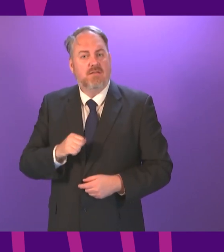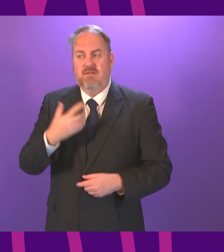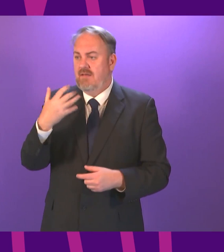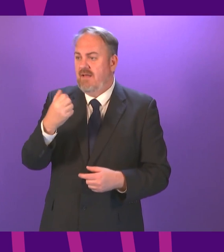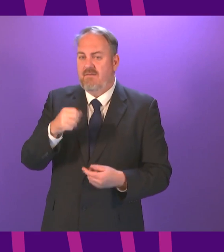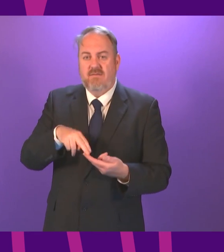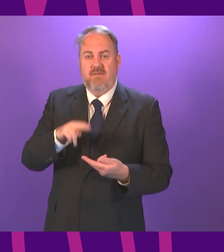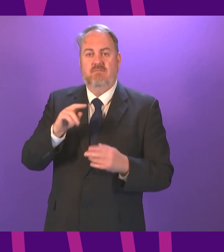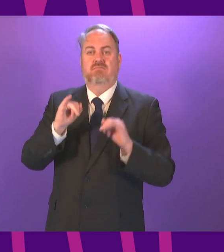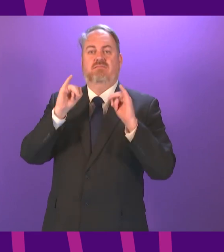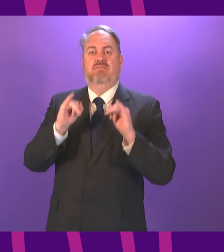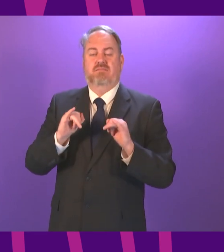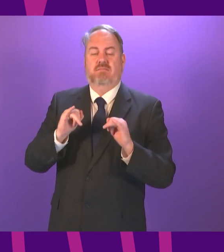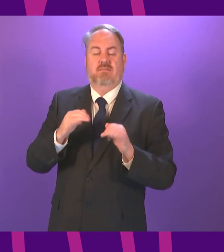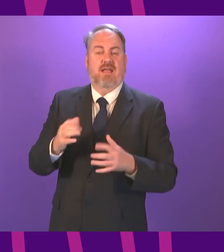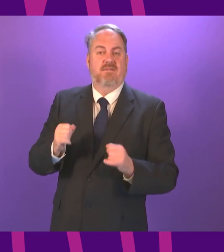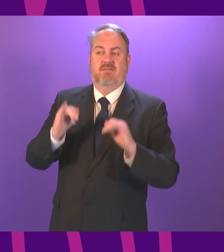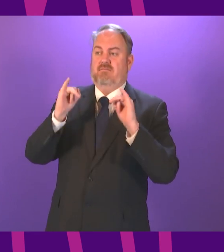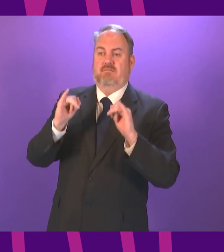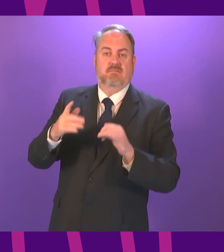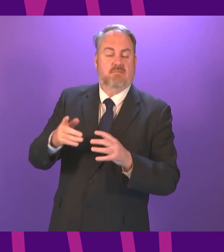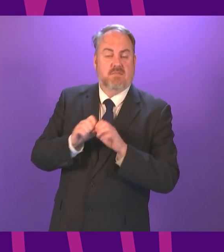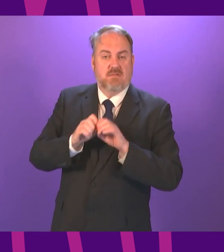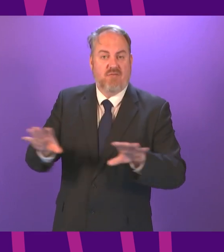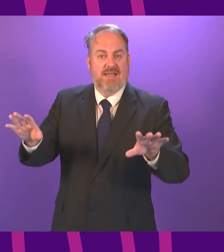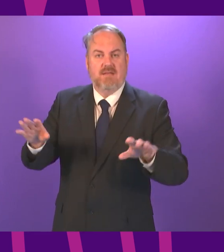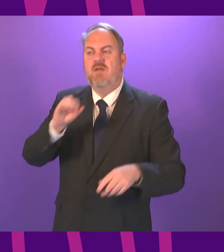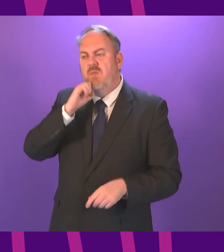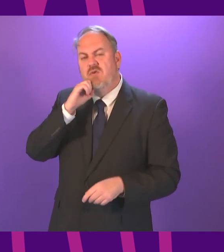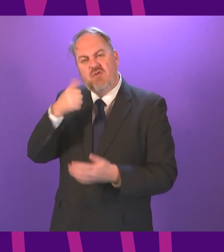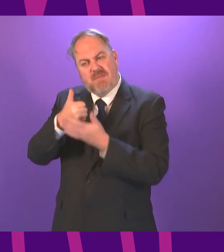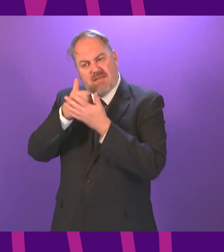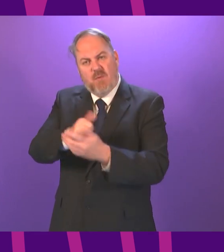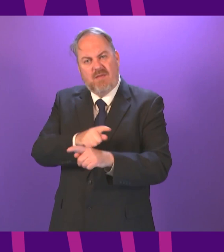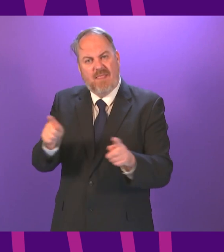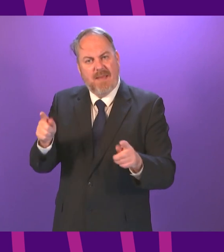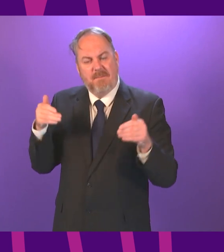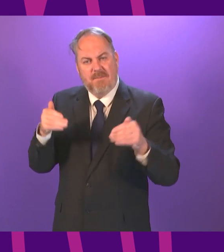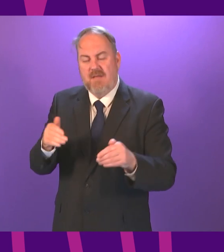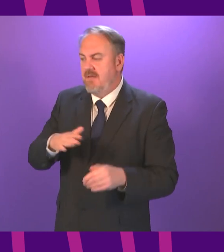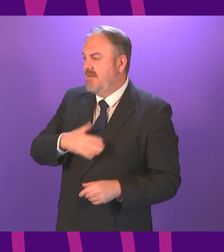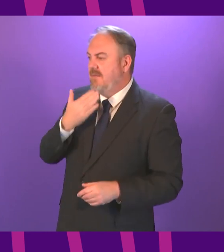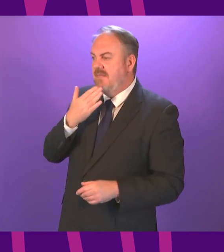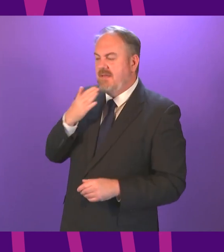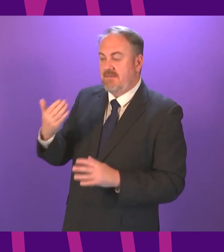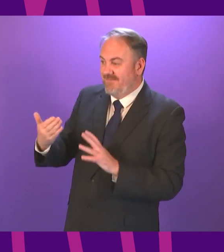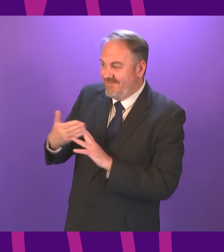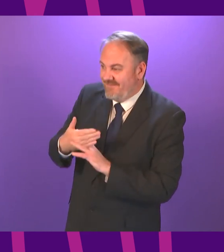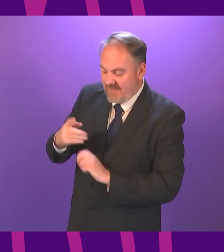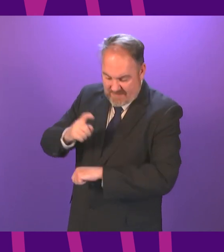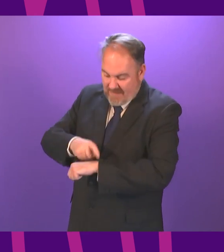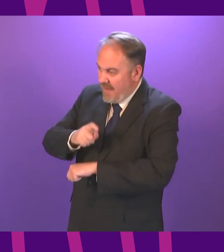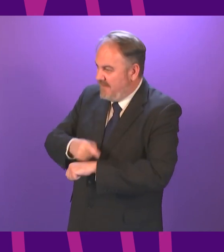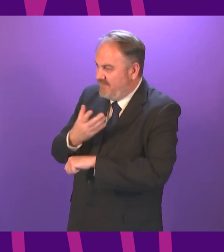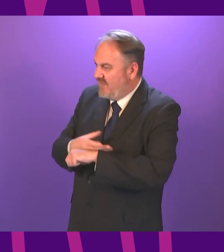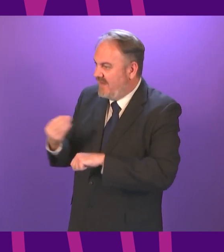as a result. I'm sorry, I'm already over time, otherwise I would have taken it. Unless I'm getting time back, Deputy Presenting Officer, I'm happy to take the intervention. I think we're